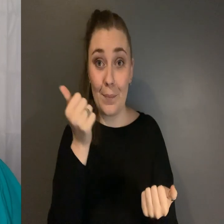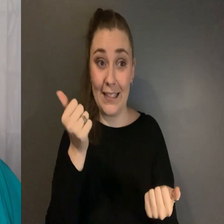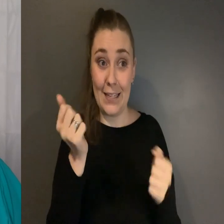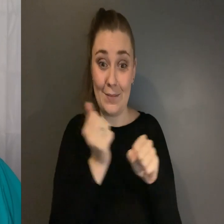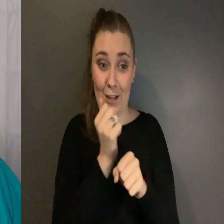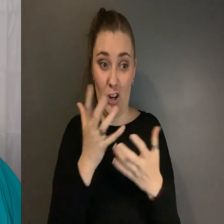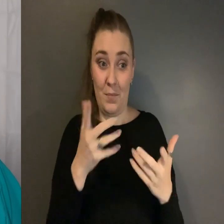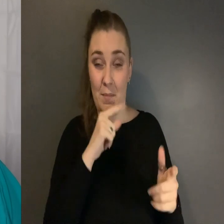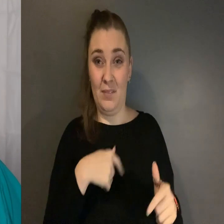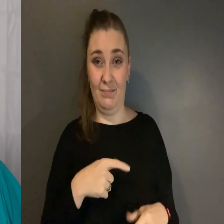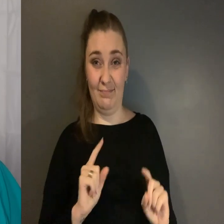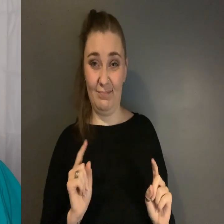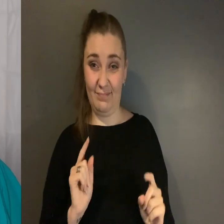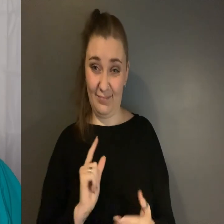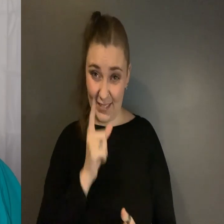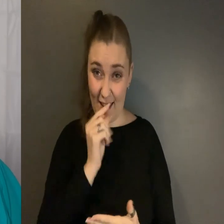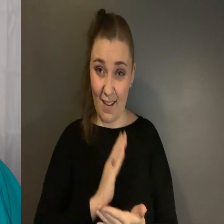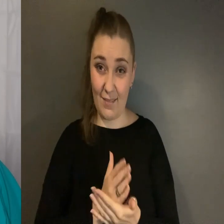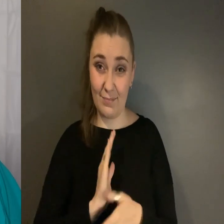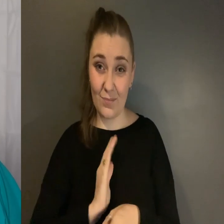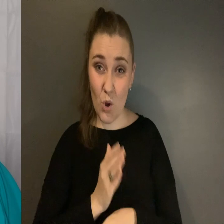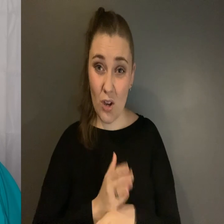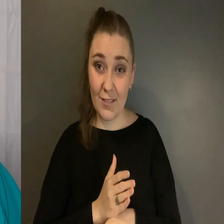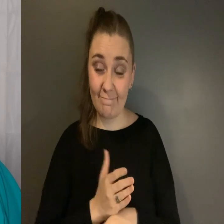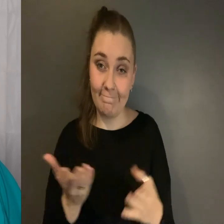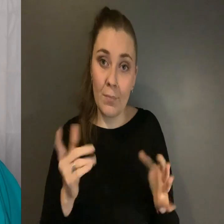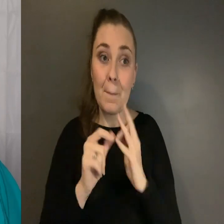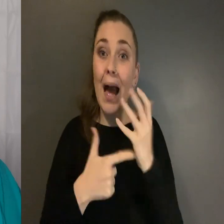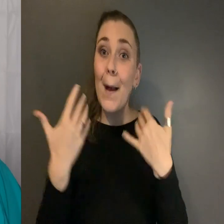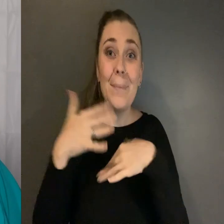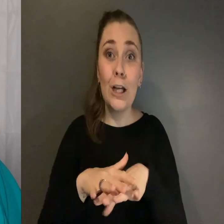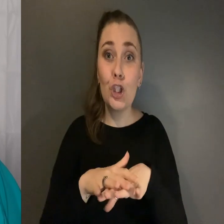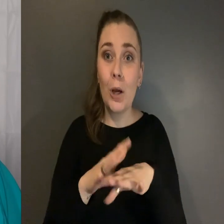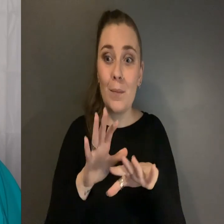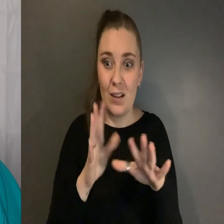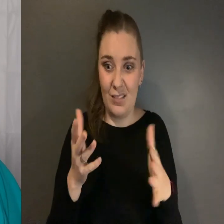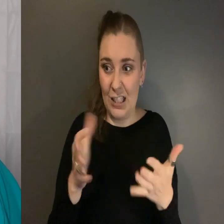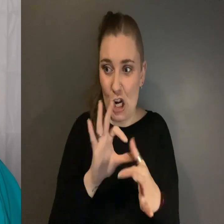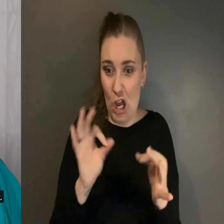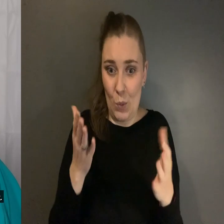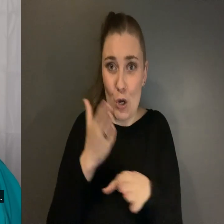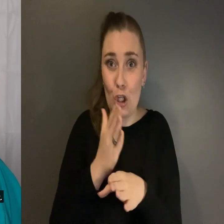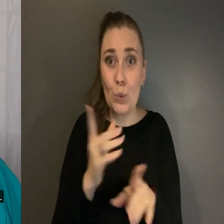skepticism But mainstream systems keep letting us down too They don't work And they don't